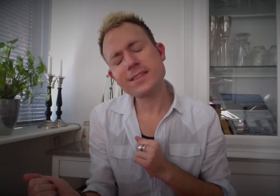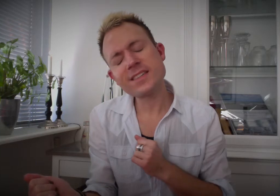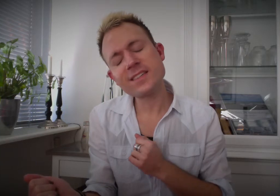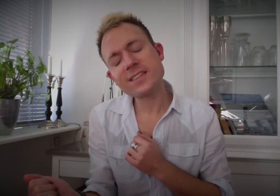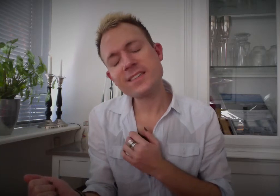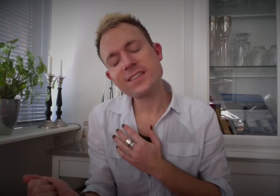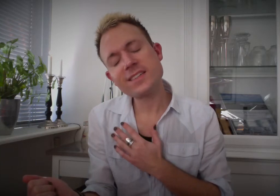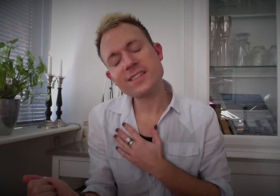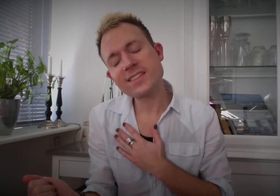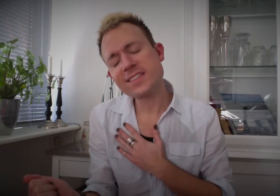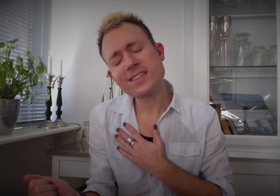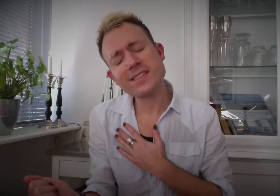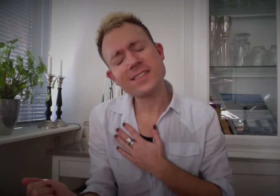Being Thank you.